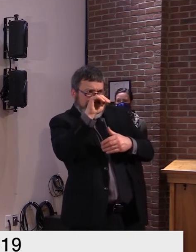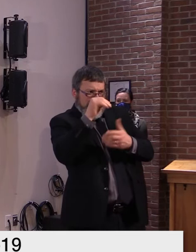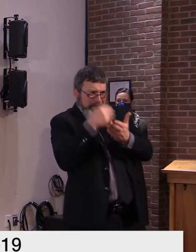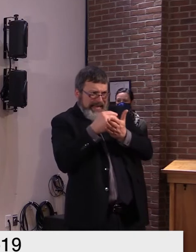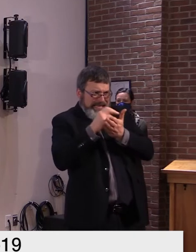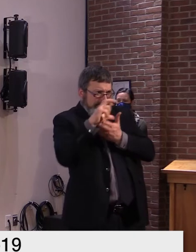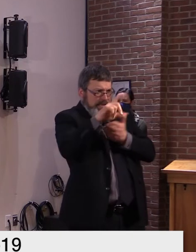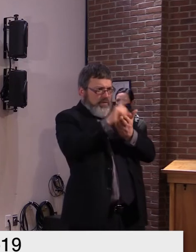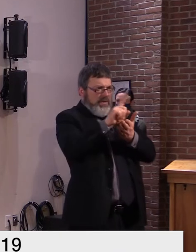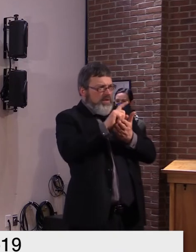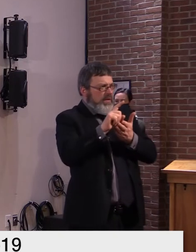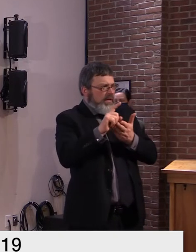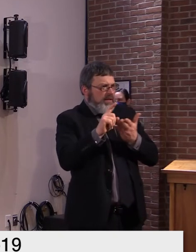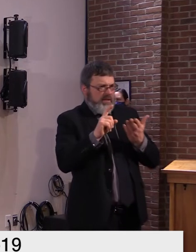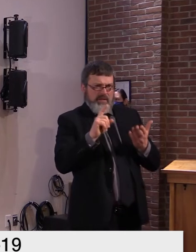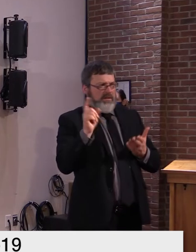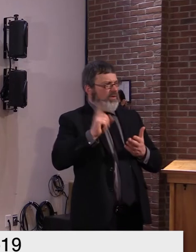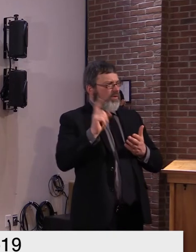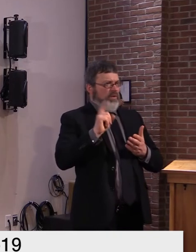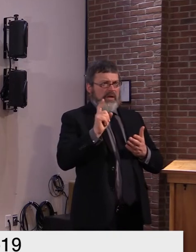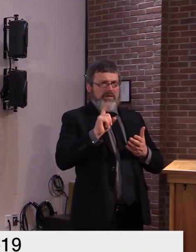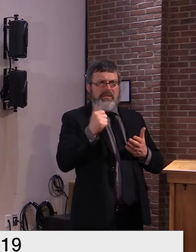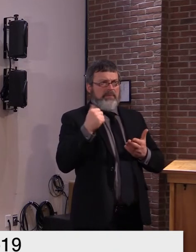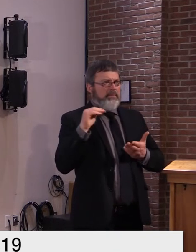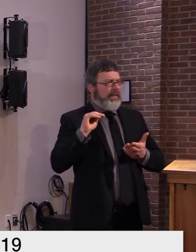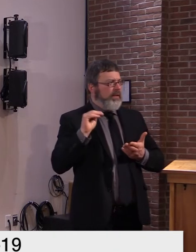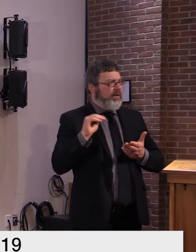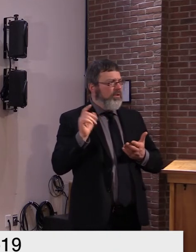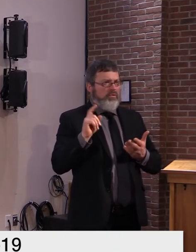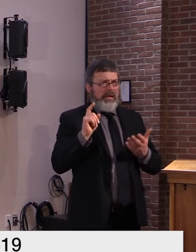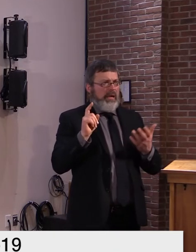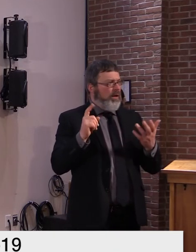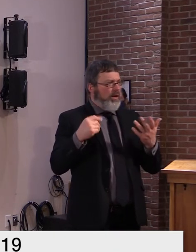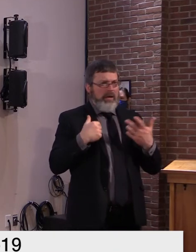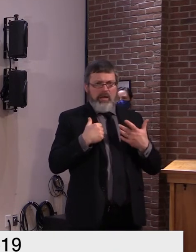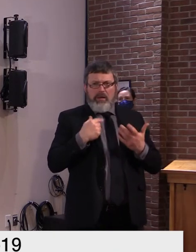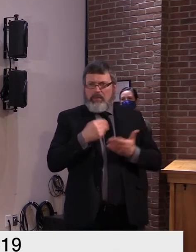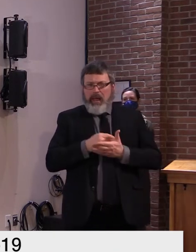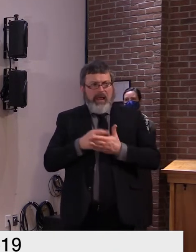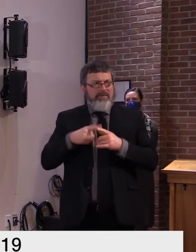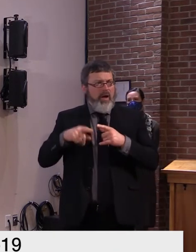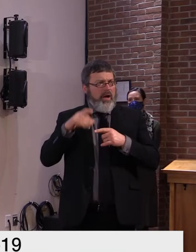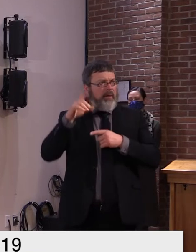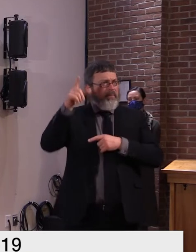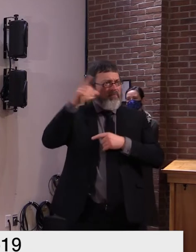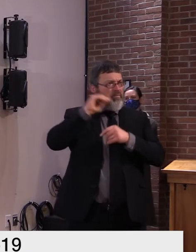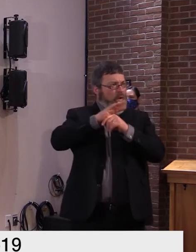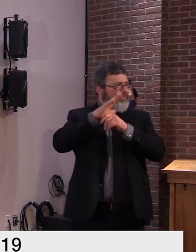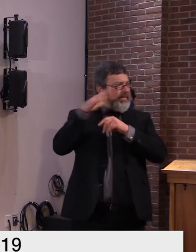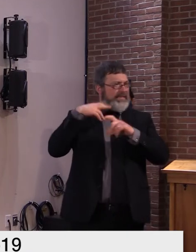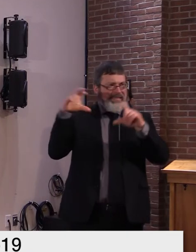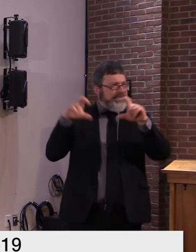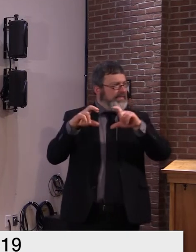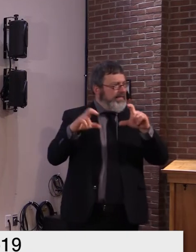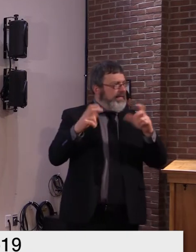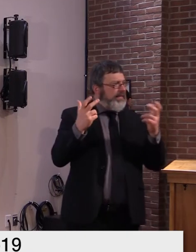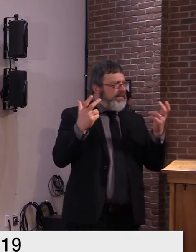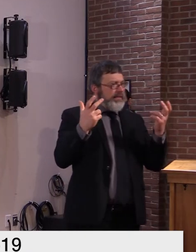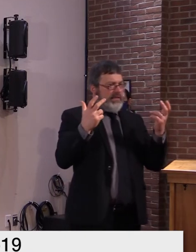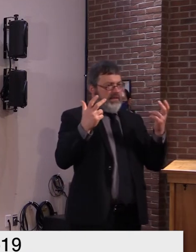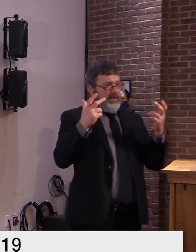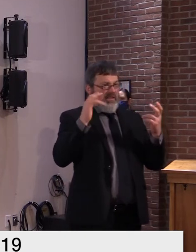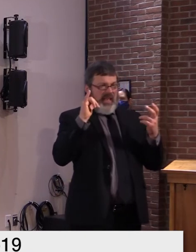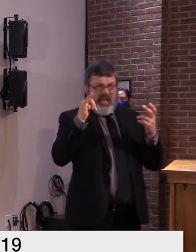all right and plus as well i will say we can't